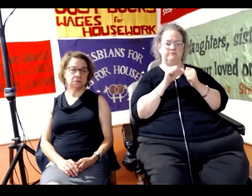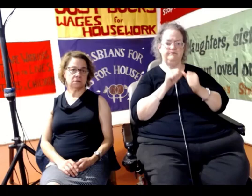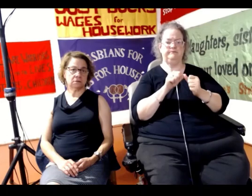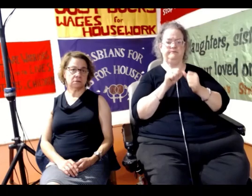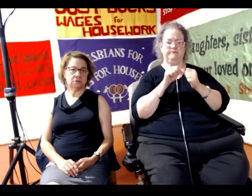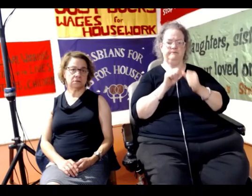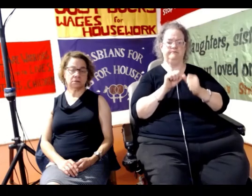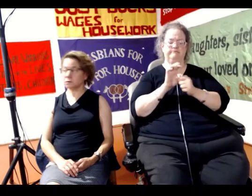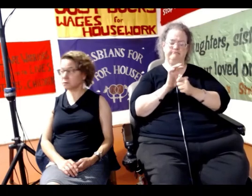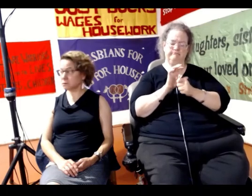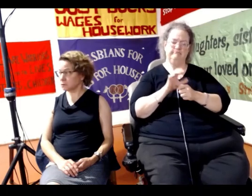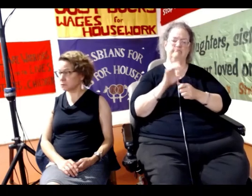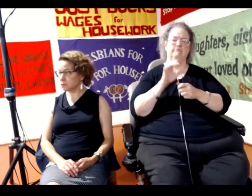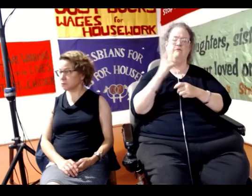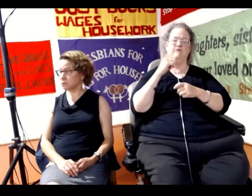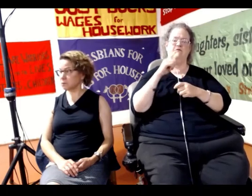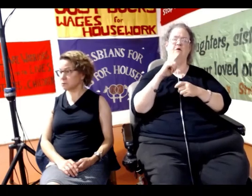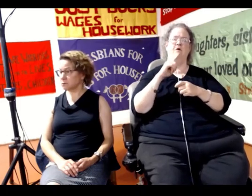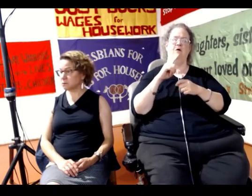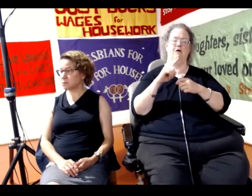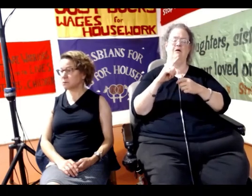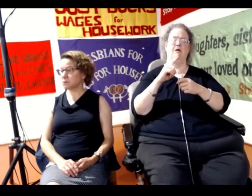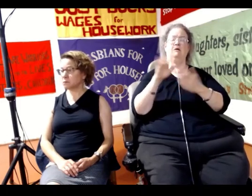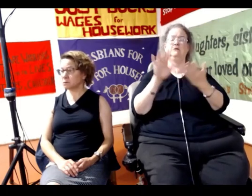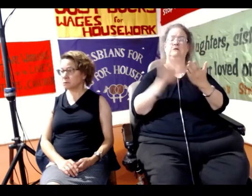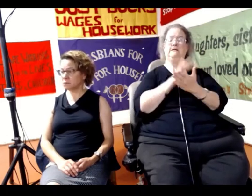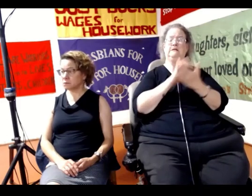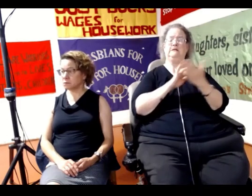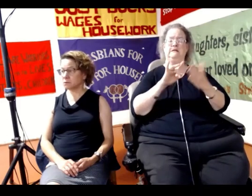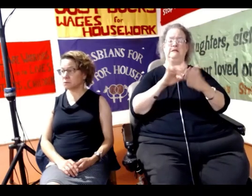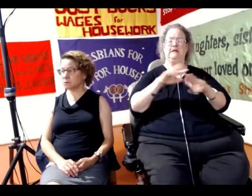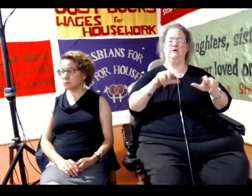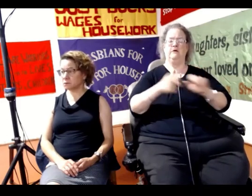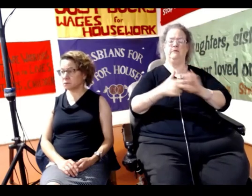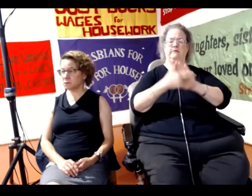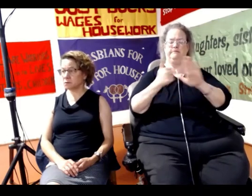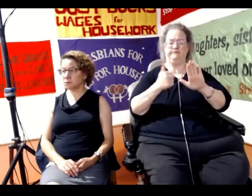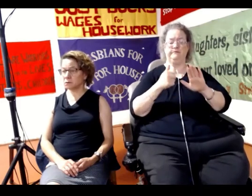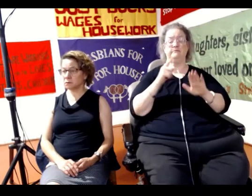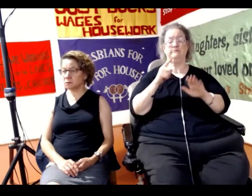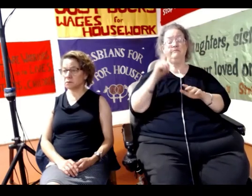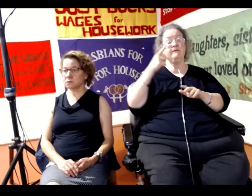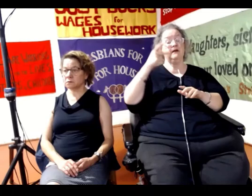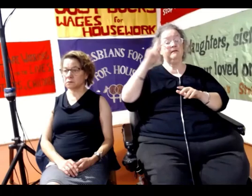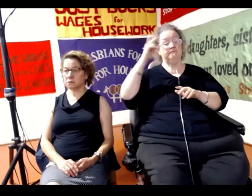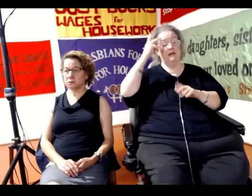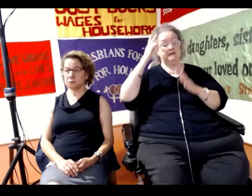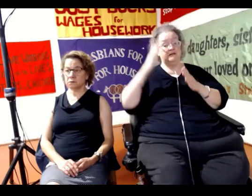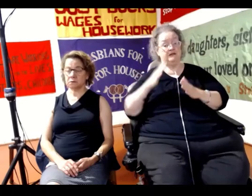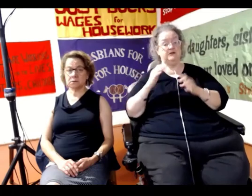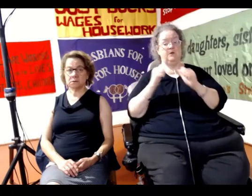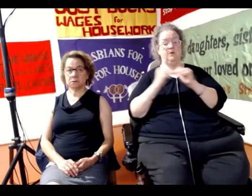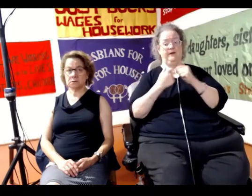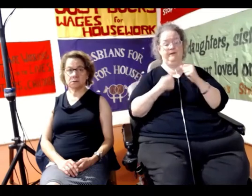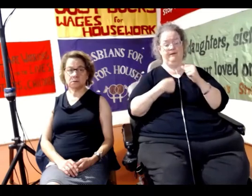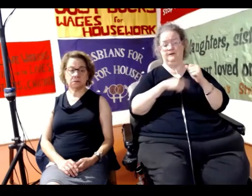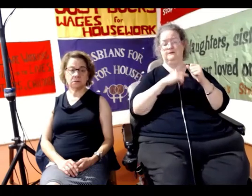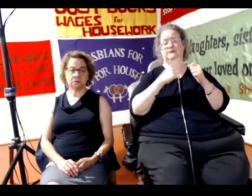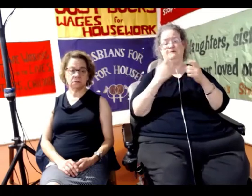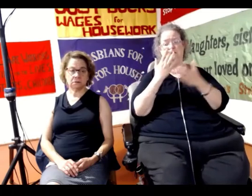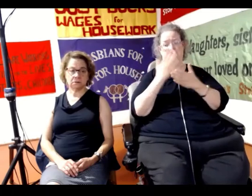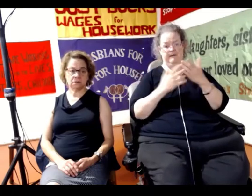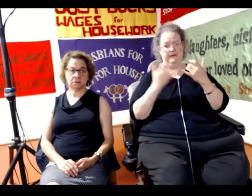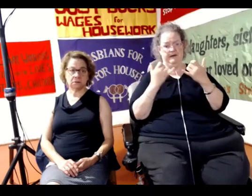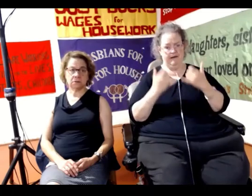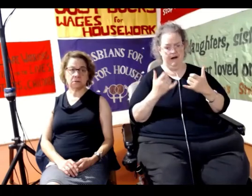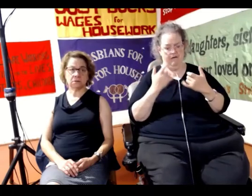politicians are way behind, but the public is with us. They're scandalized that women who are working to earn a living to support